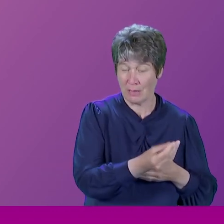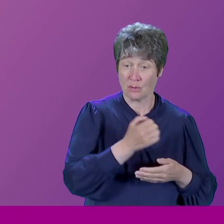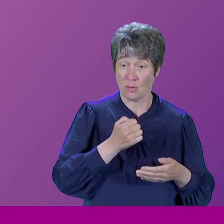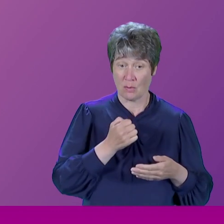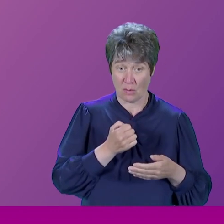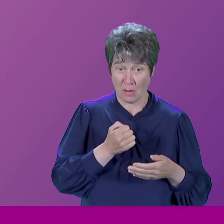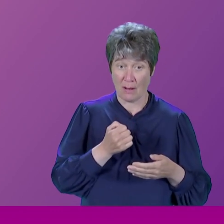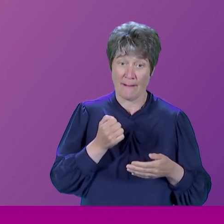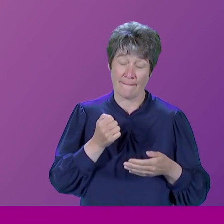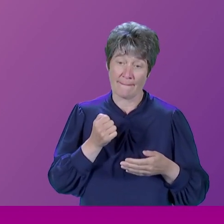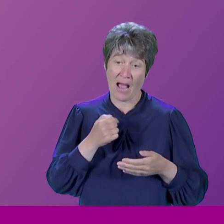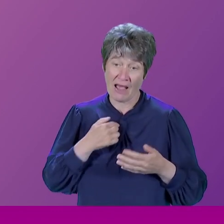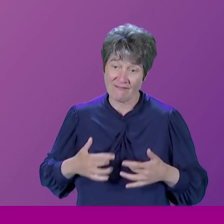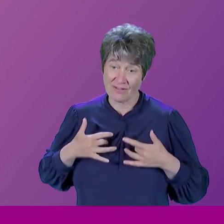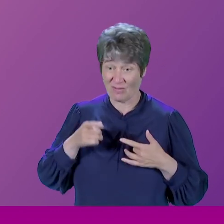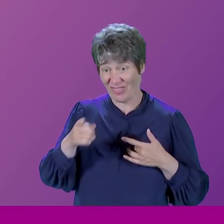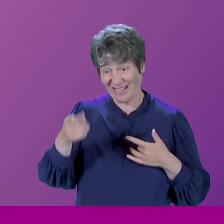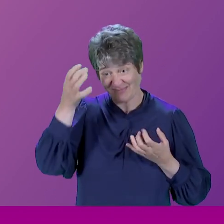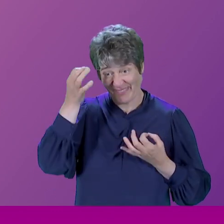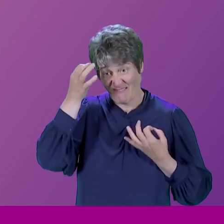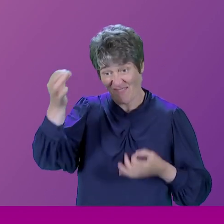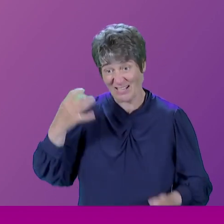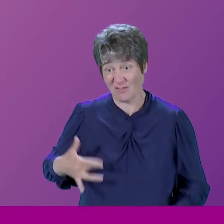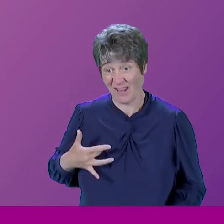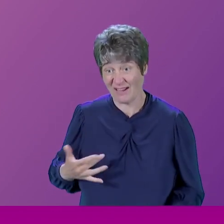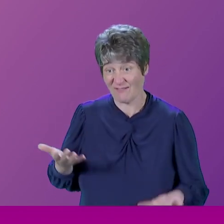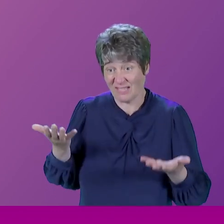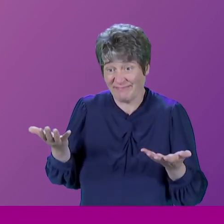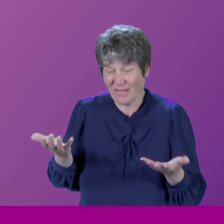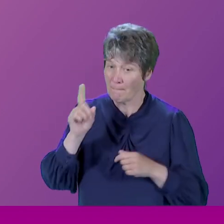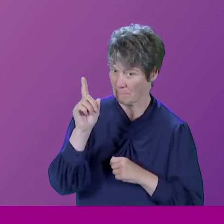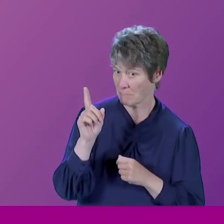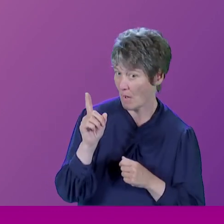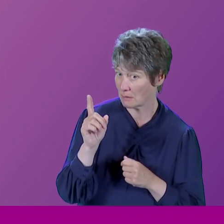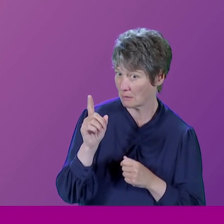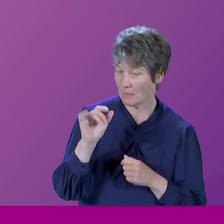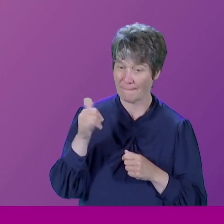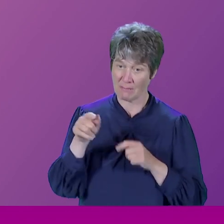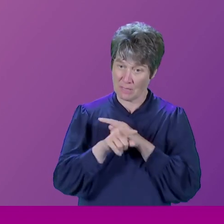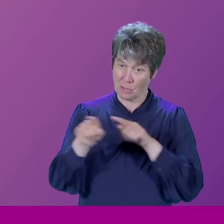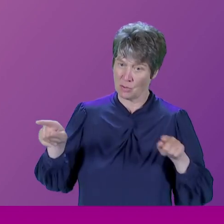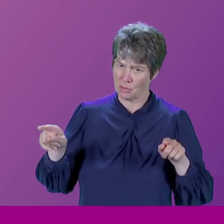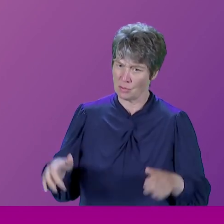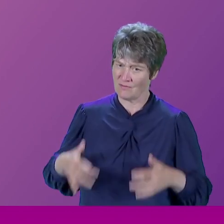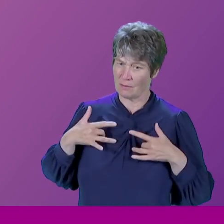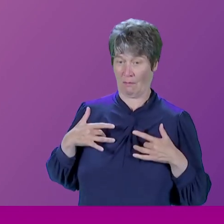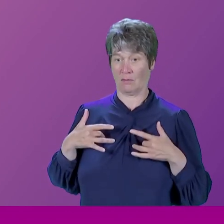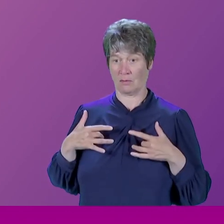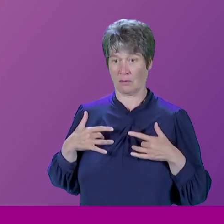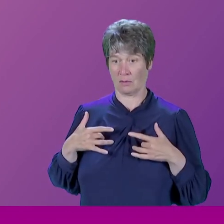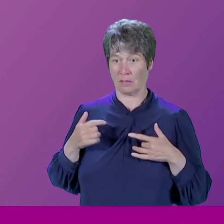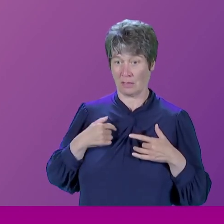it at all. But there we are. That's a fact of life. On the other hand, you might be struck by the fact that even though I have two